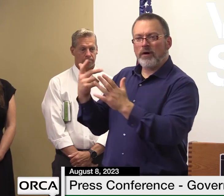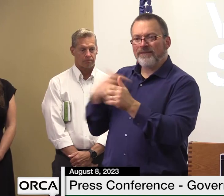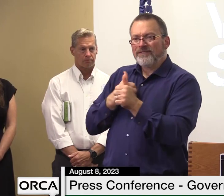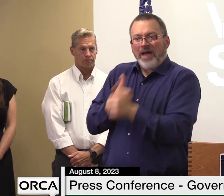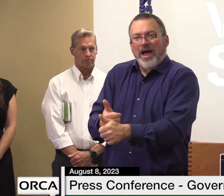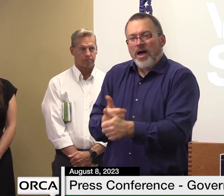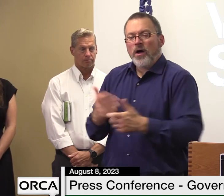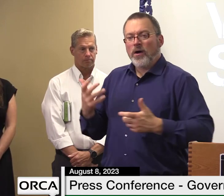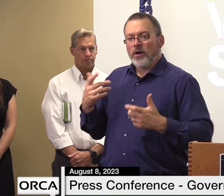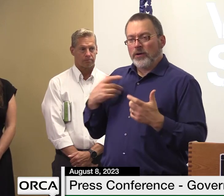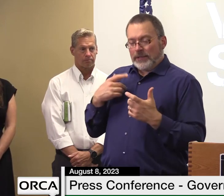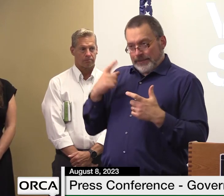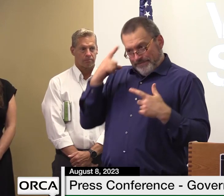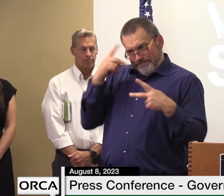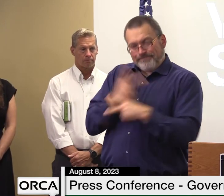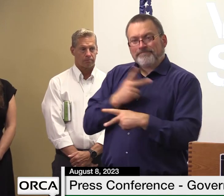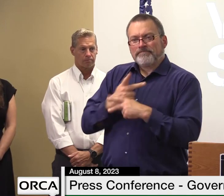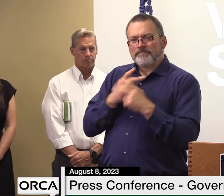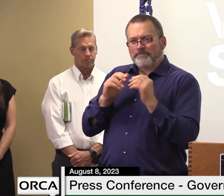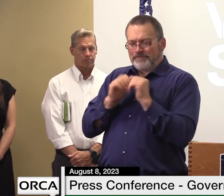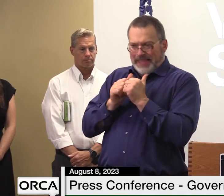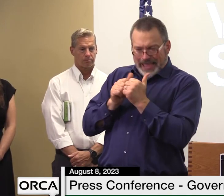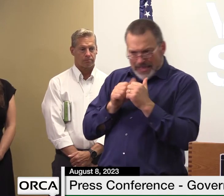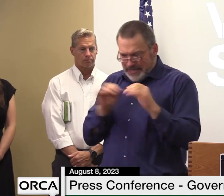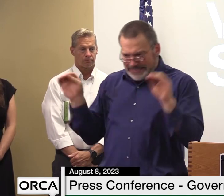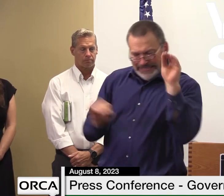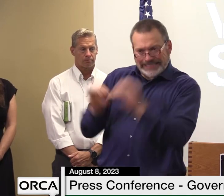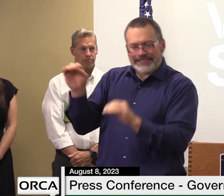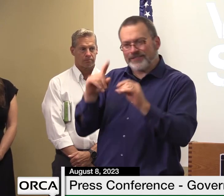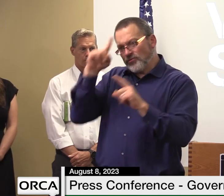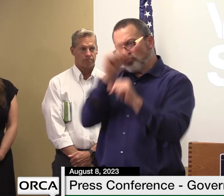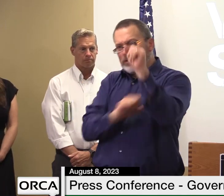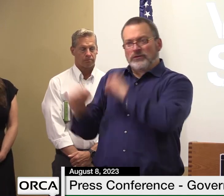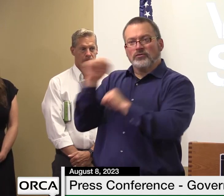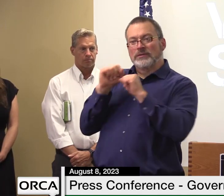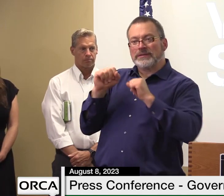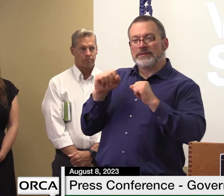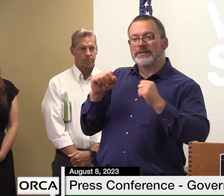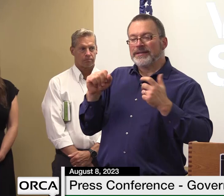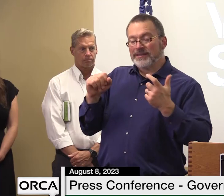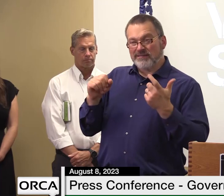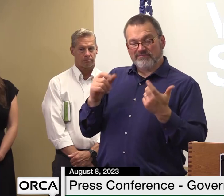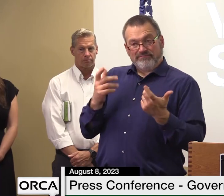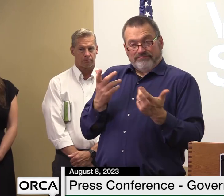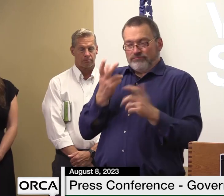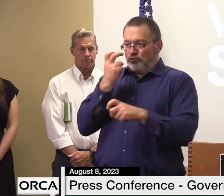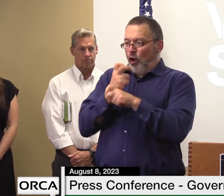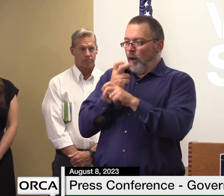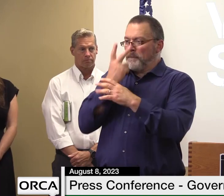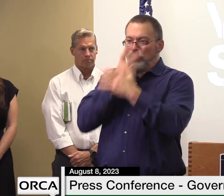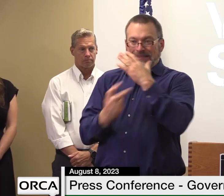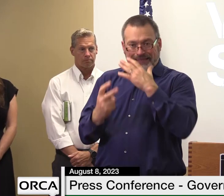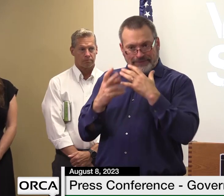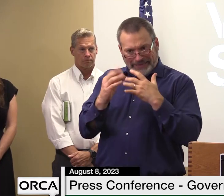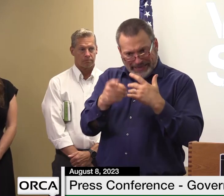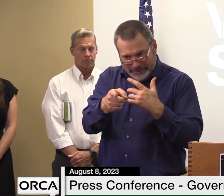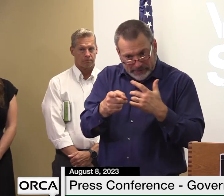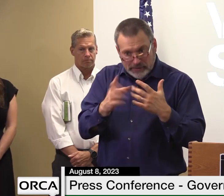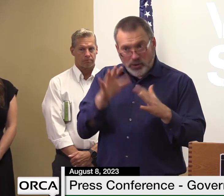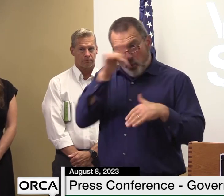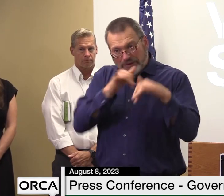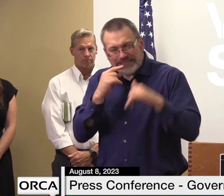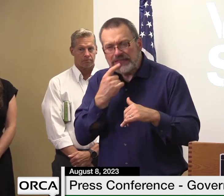unusual time and unusual events we're trying to make the case that this one's different and it may be different in the future